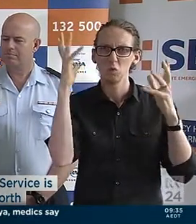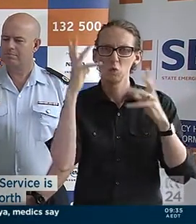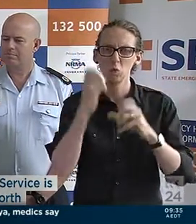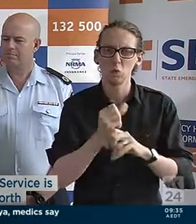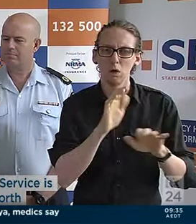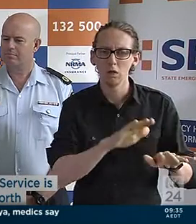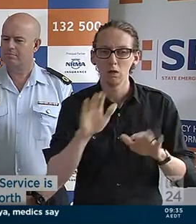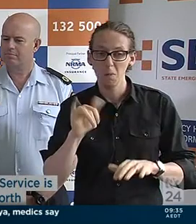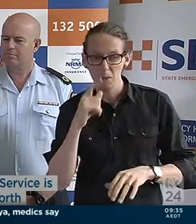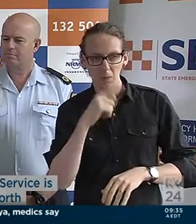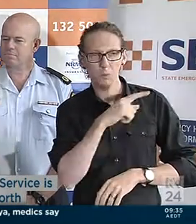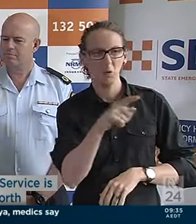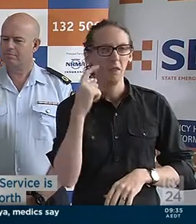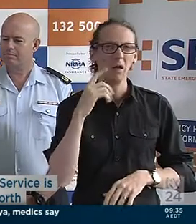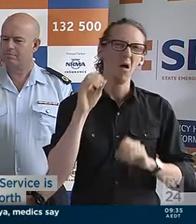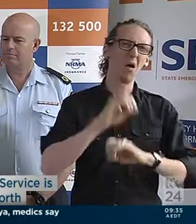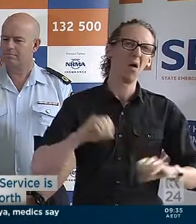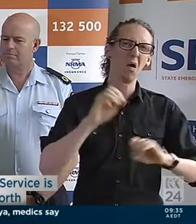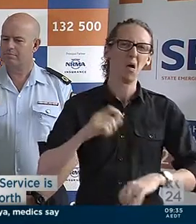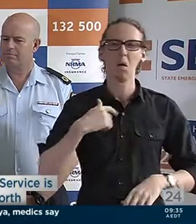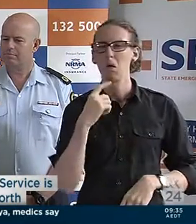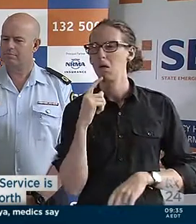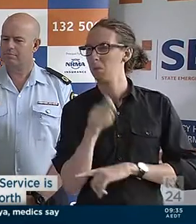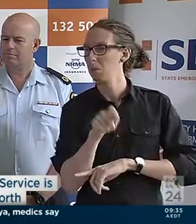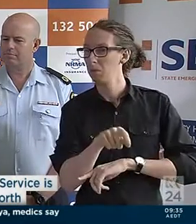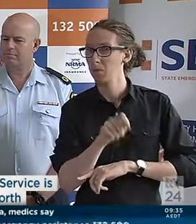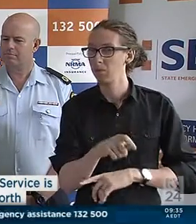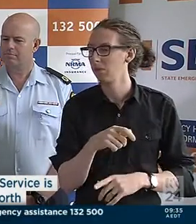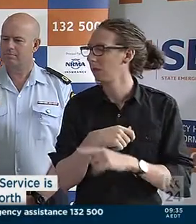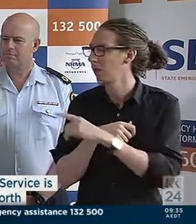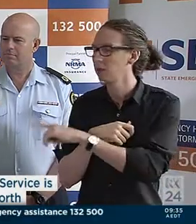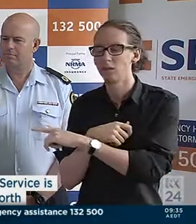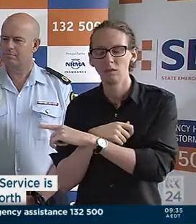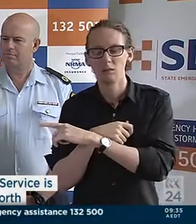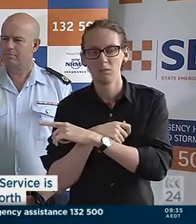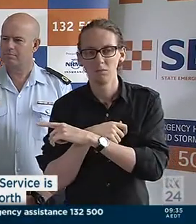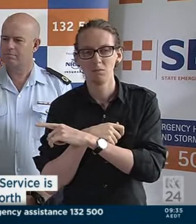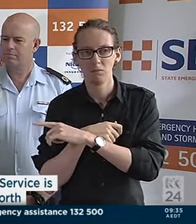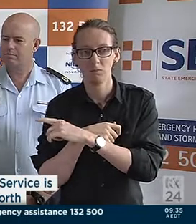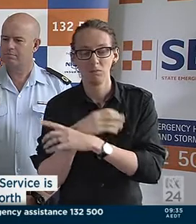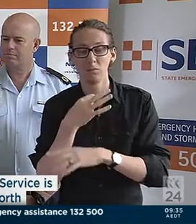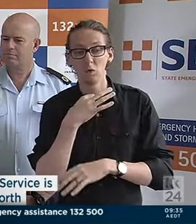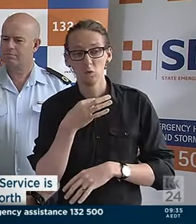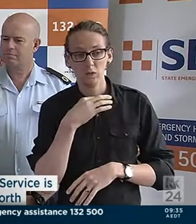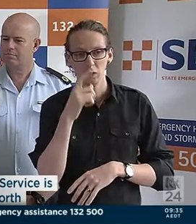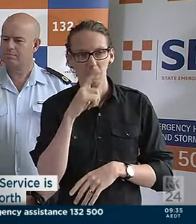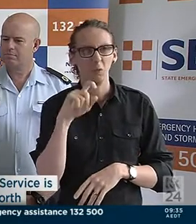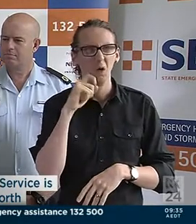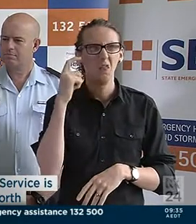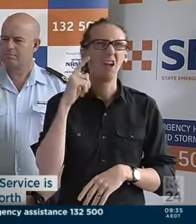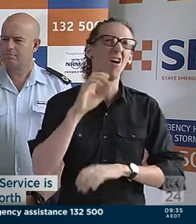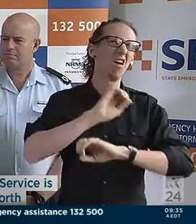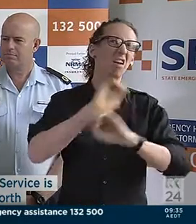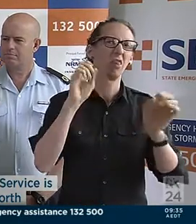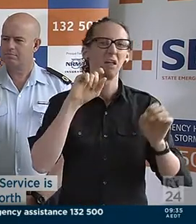that people might become complacent even though this isn't over? There's always a problem or a possibility that people